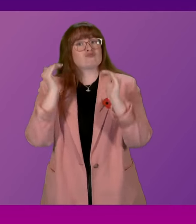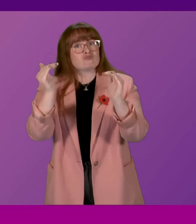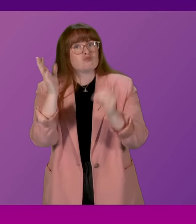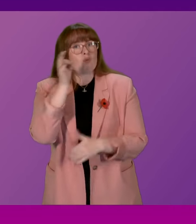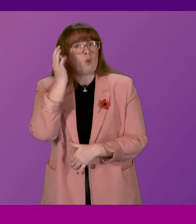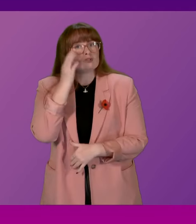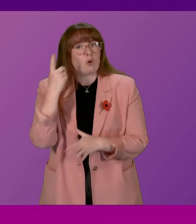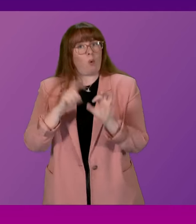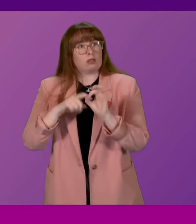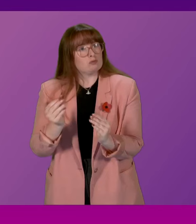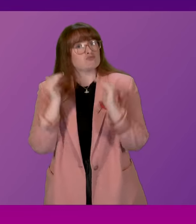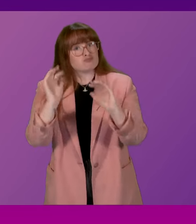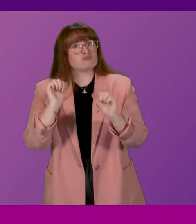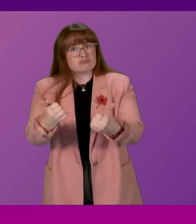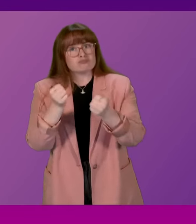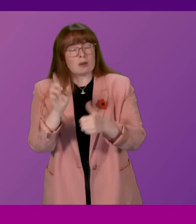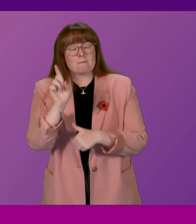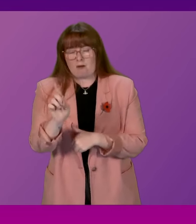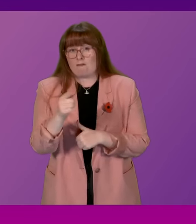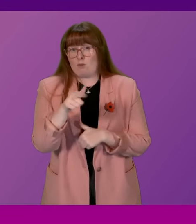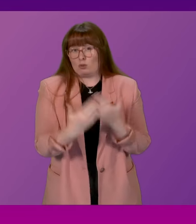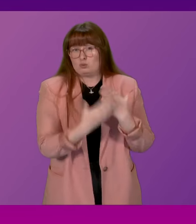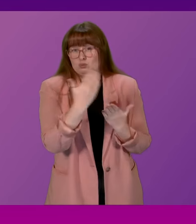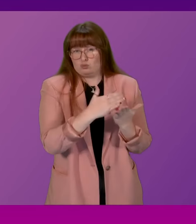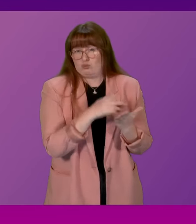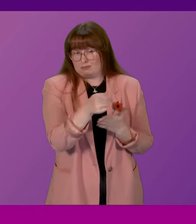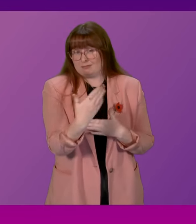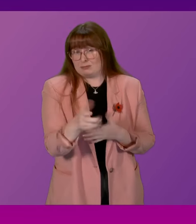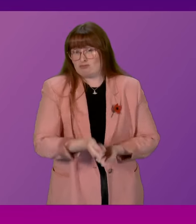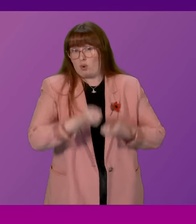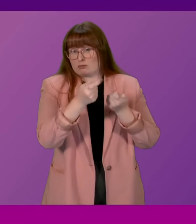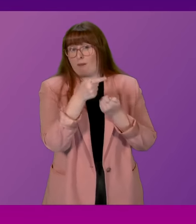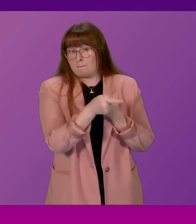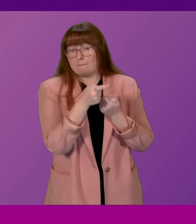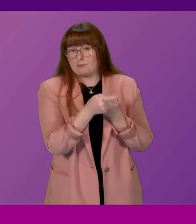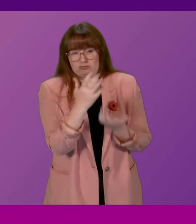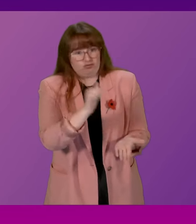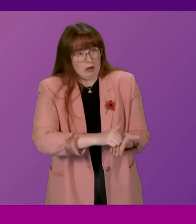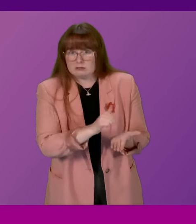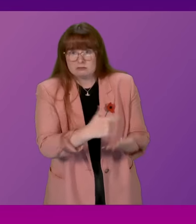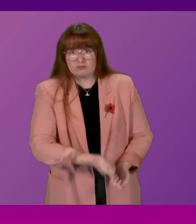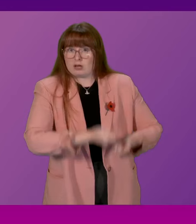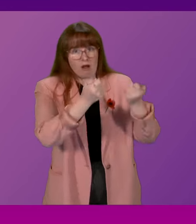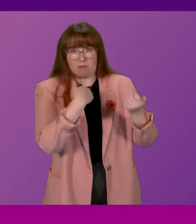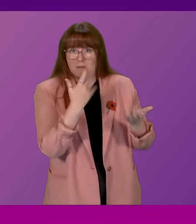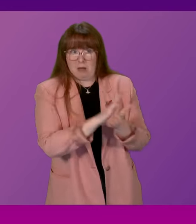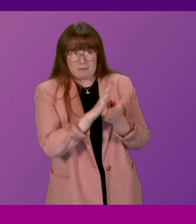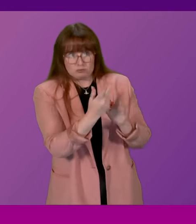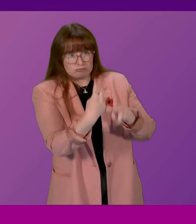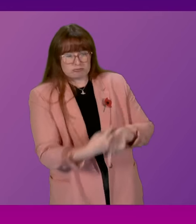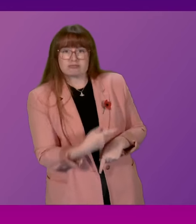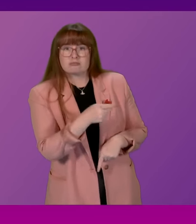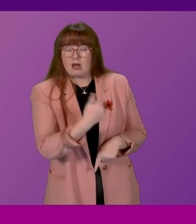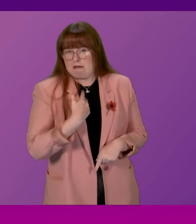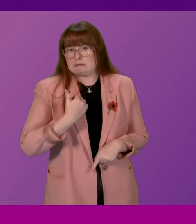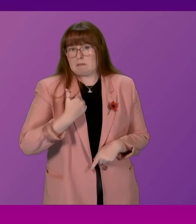water quality. But in terms of the enforcement notice, which Stephen Kerr, of course, is right to raise, it is my full expectation,